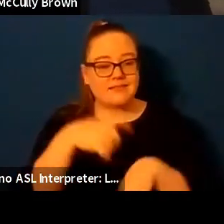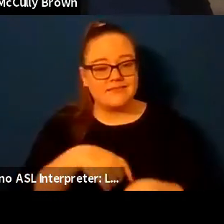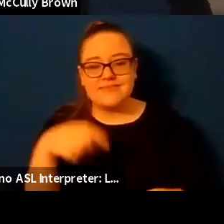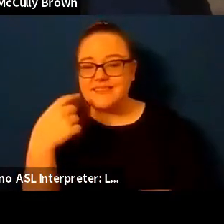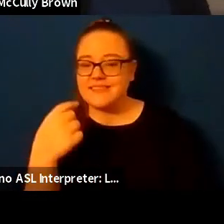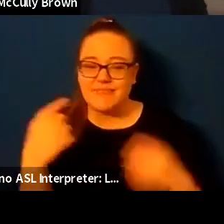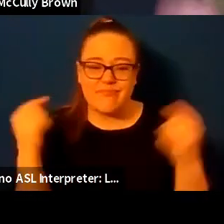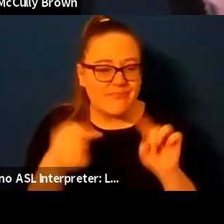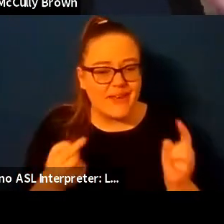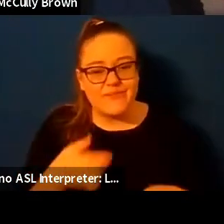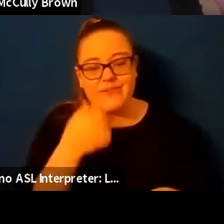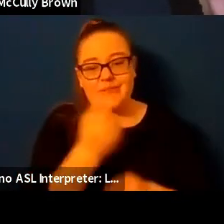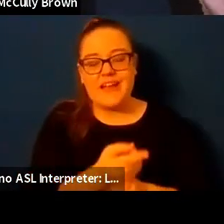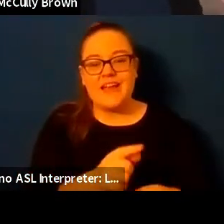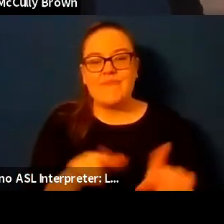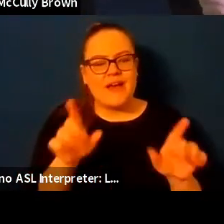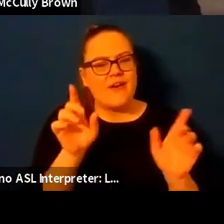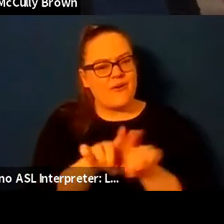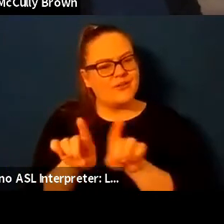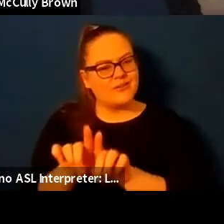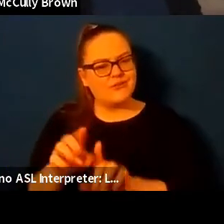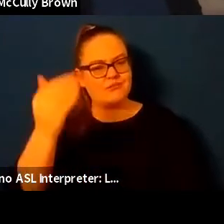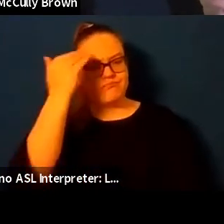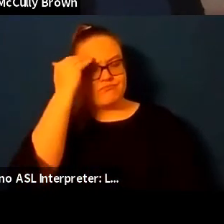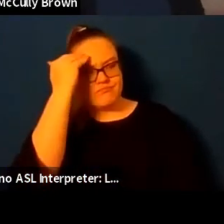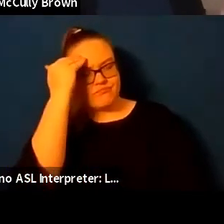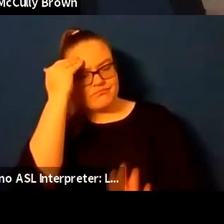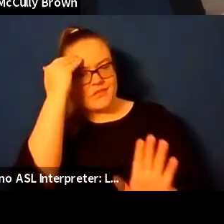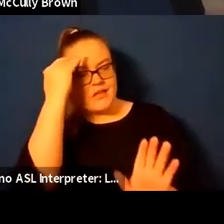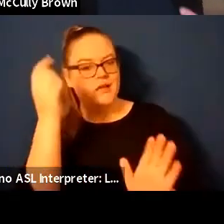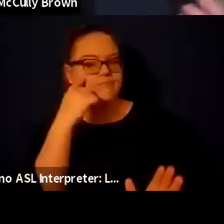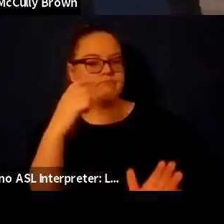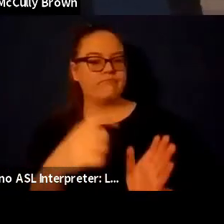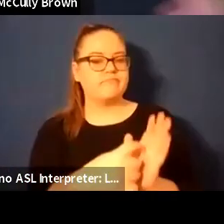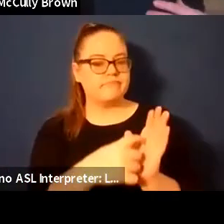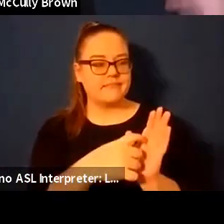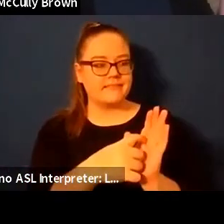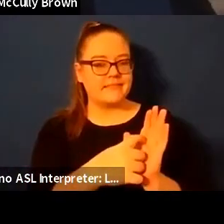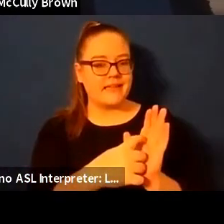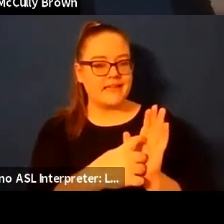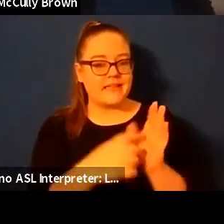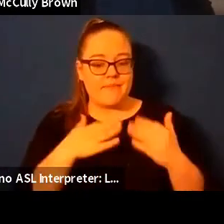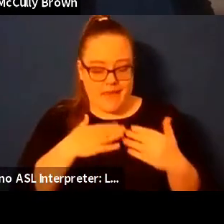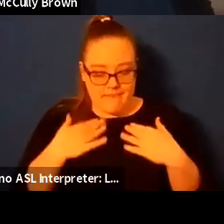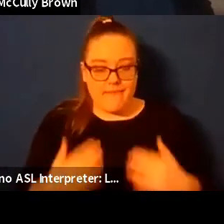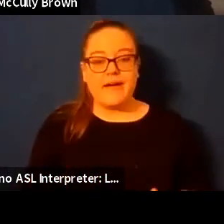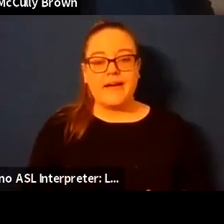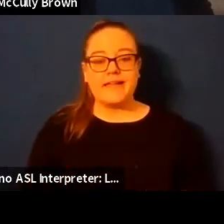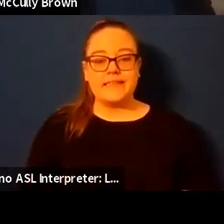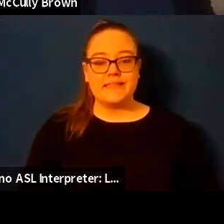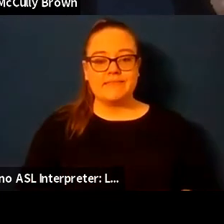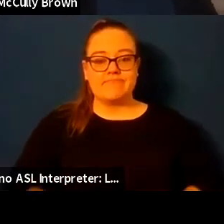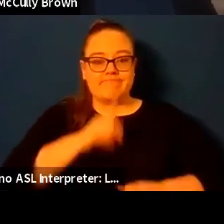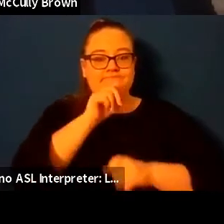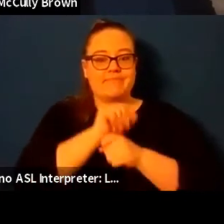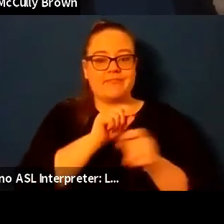but i think it is to acknowledge that the realities of um my body and and maybe i'll i'll be a little